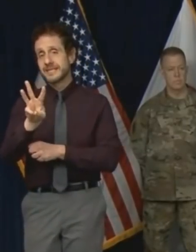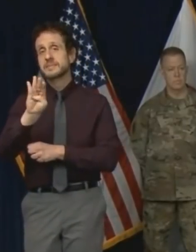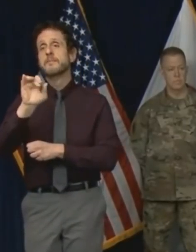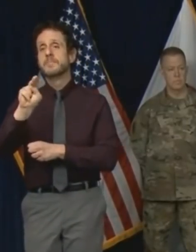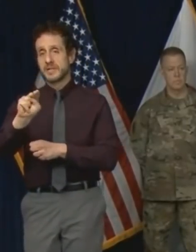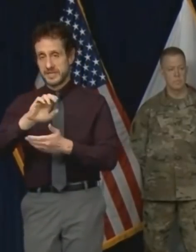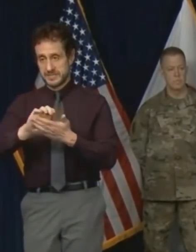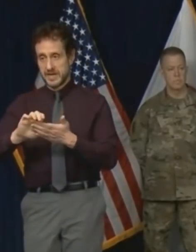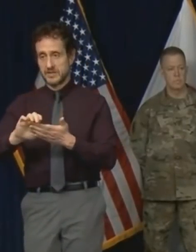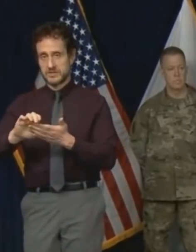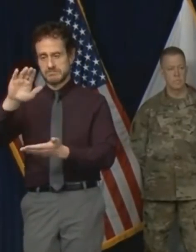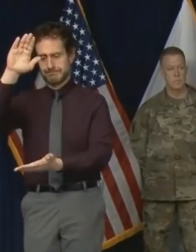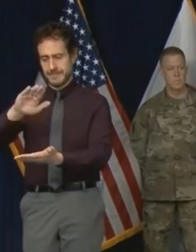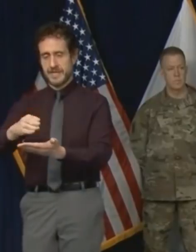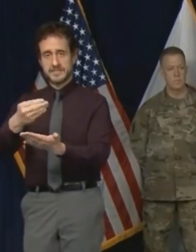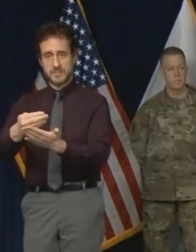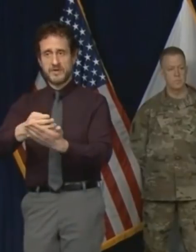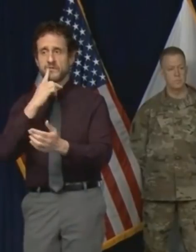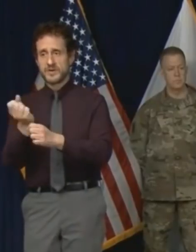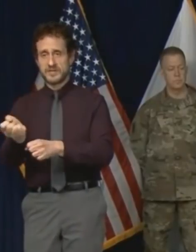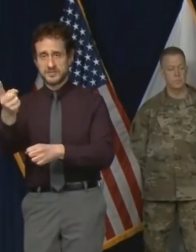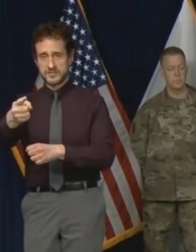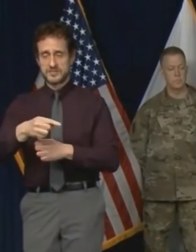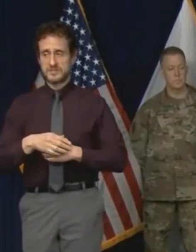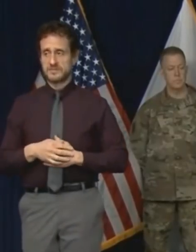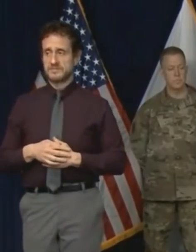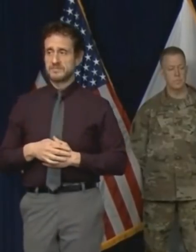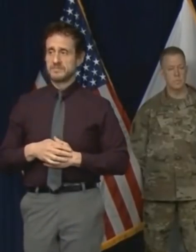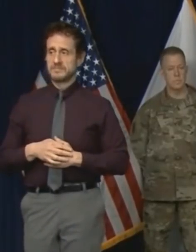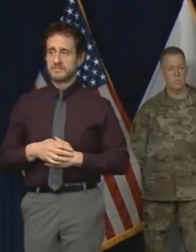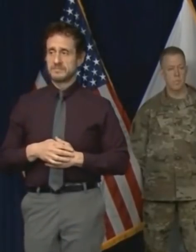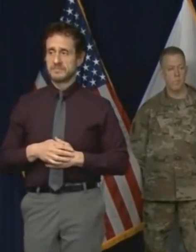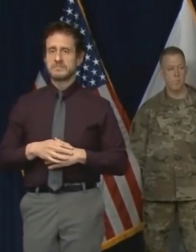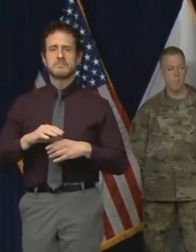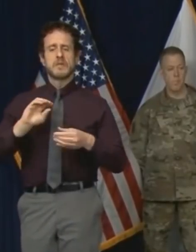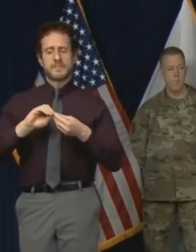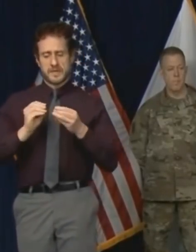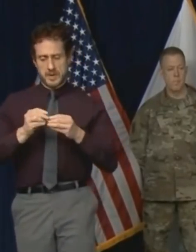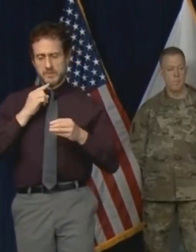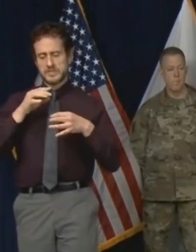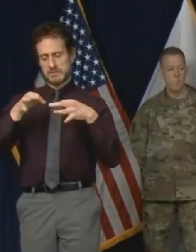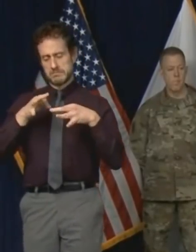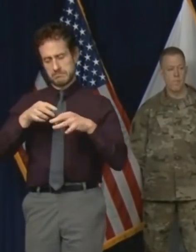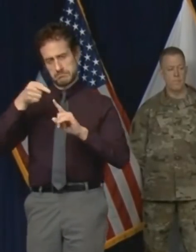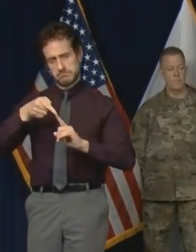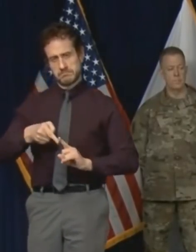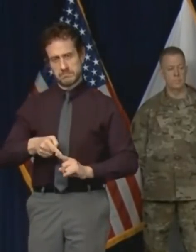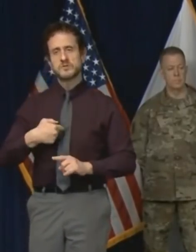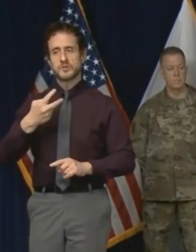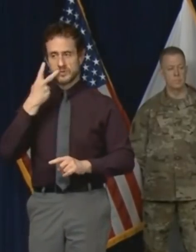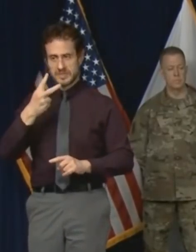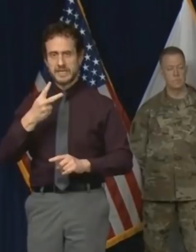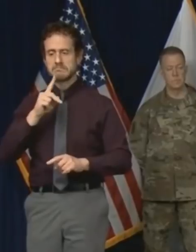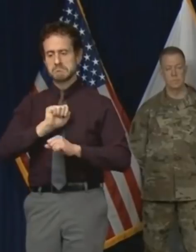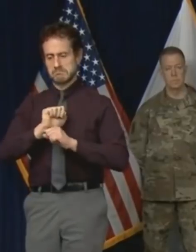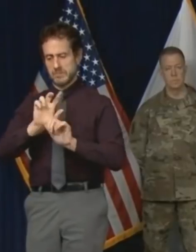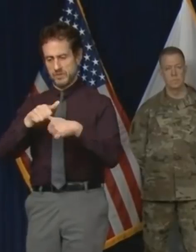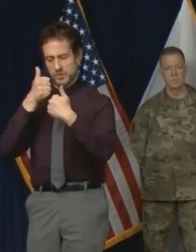fiscal year. Let me dig into those numbers a little so that you can see where the challenges really lie.